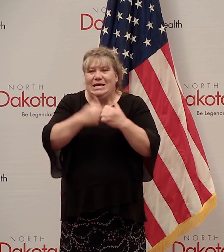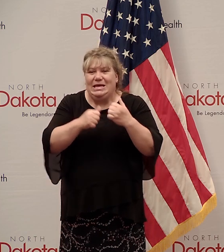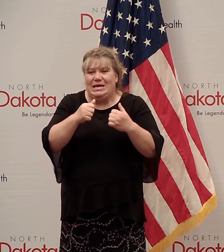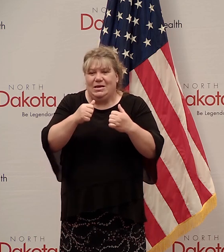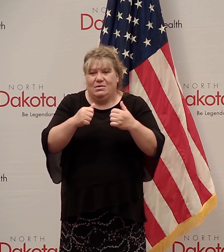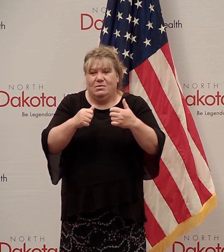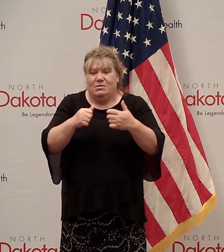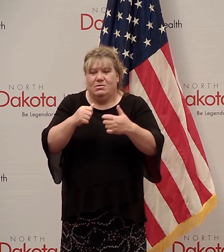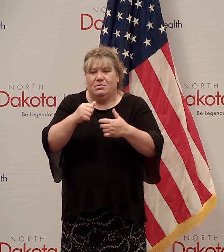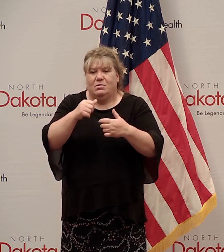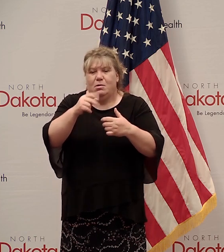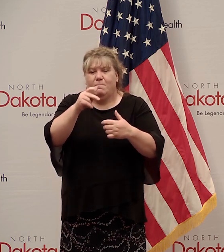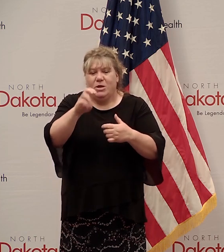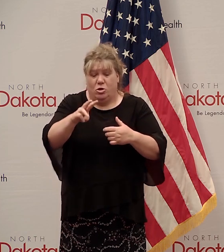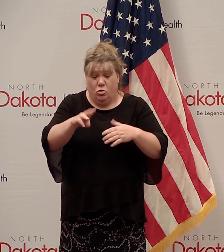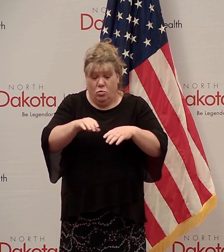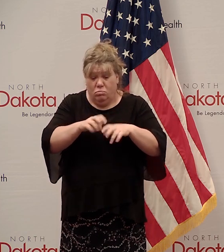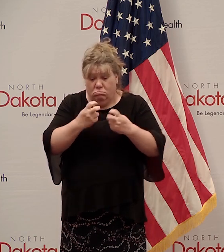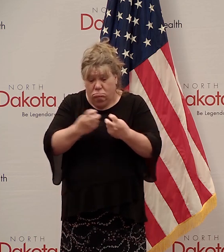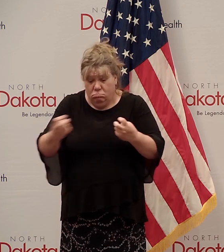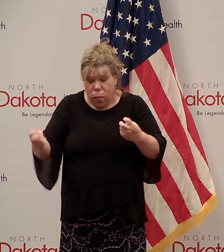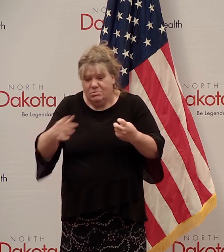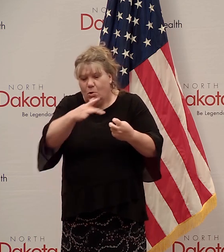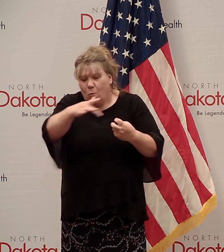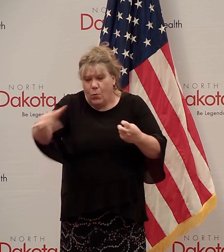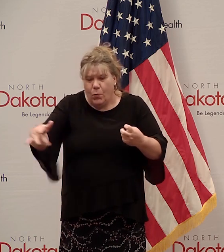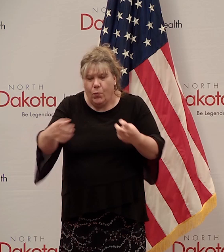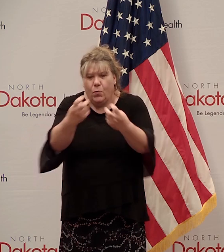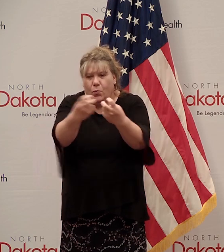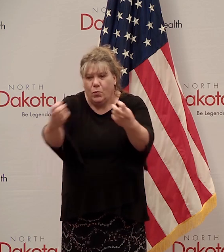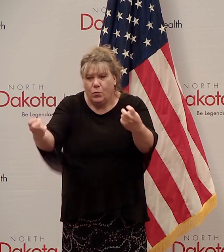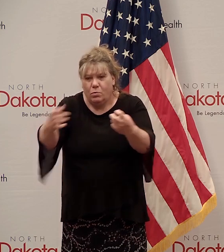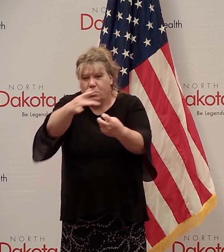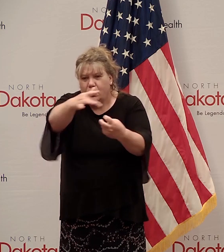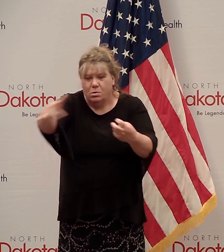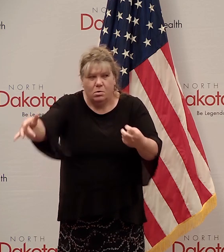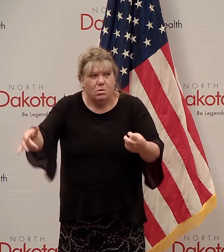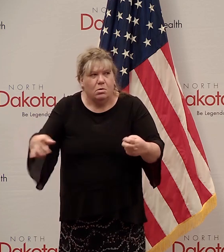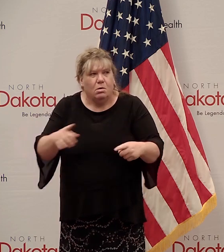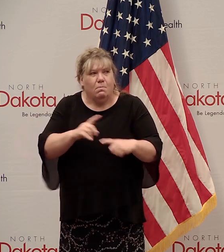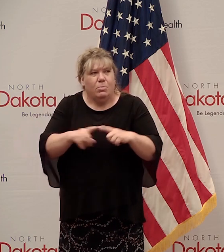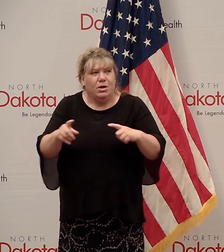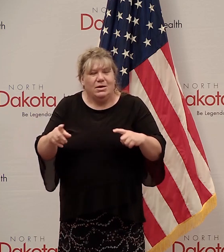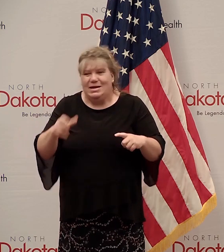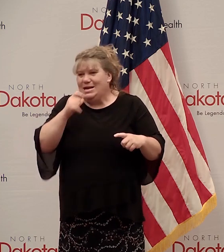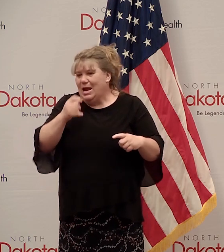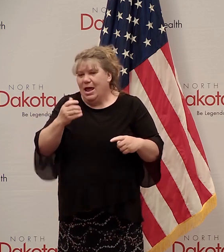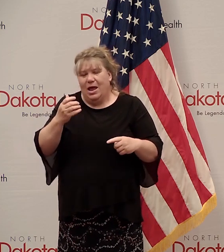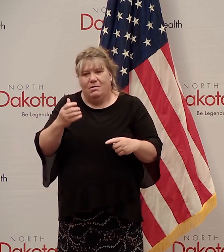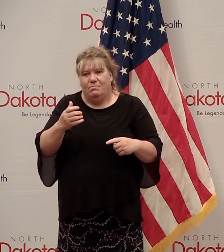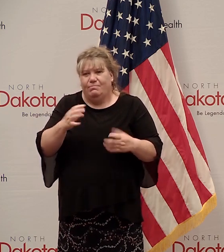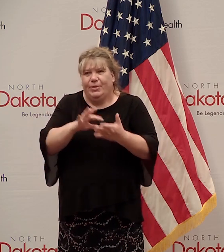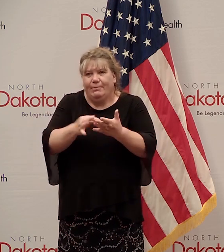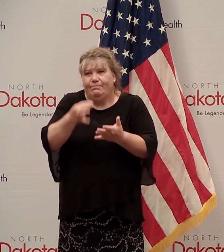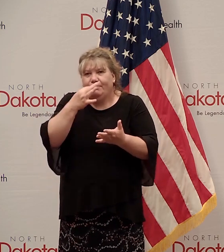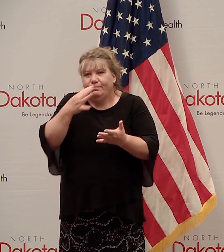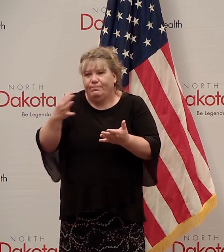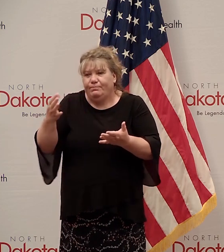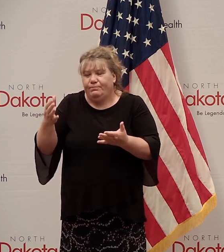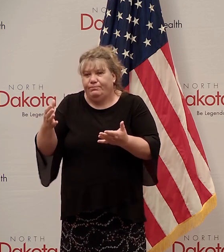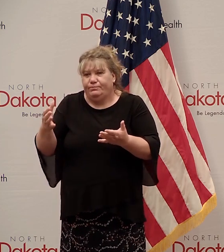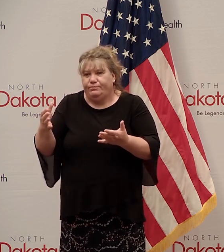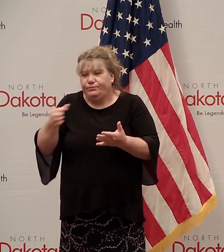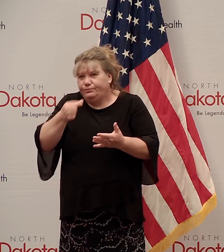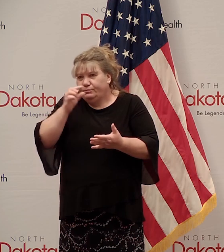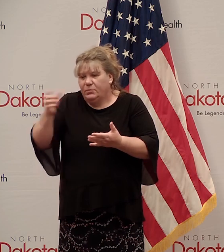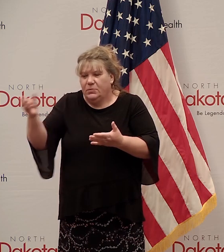Families can sit together, but strangers not. Eliminate the passing of the offering, physical offering plates that people